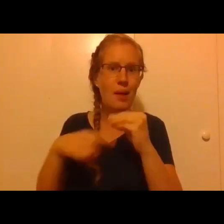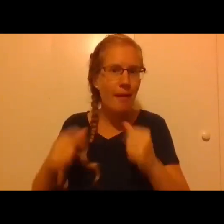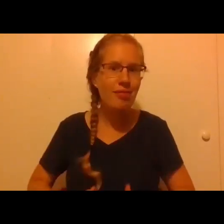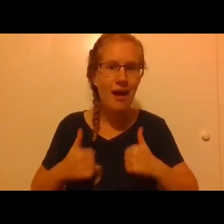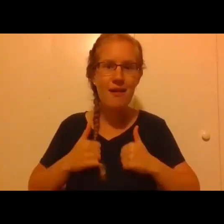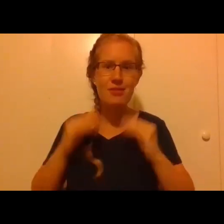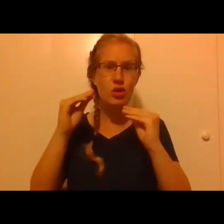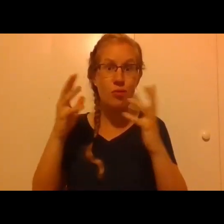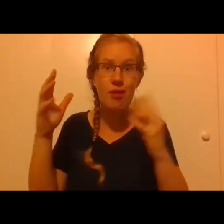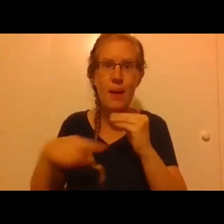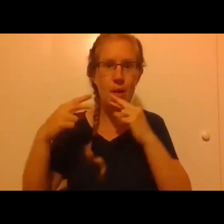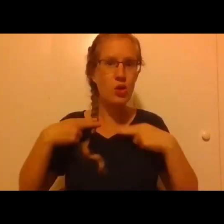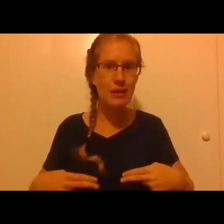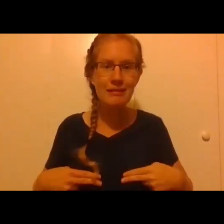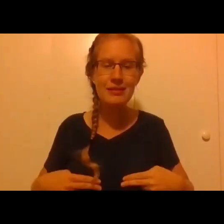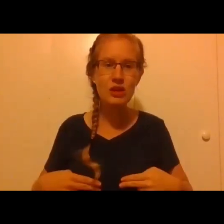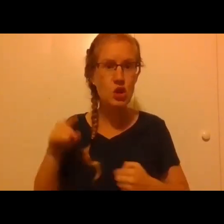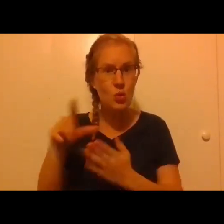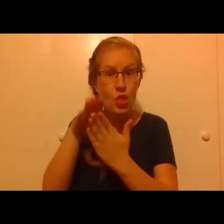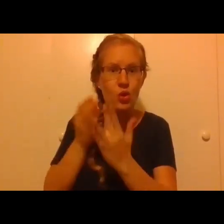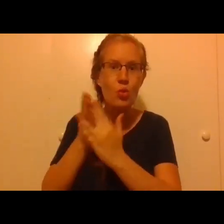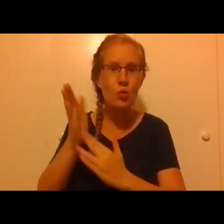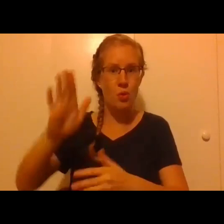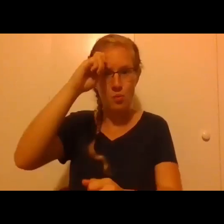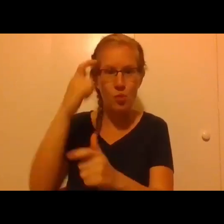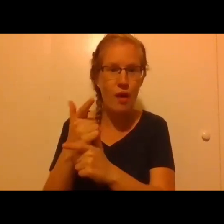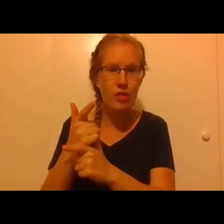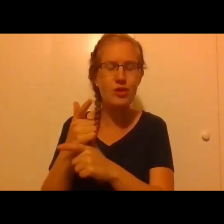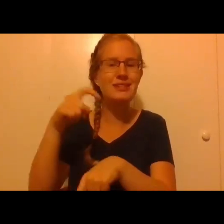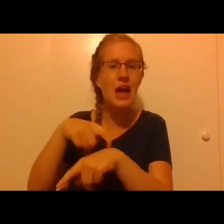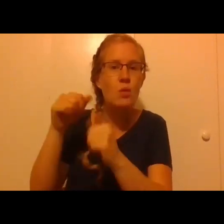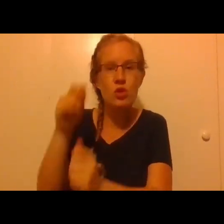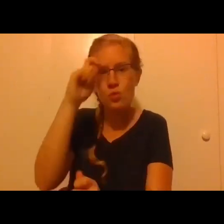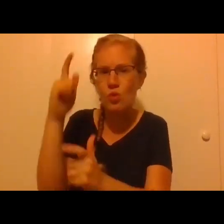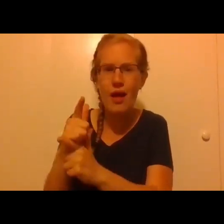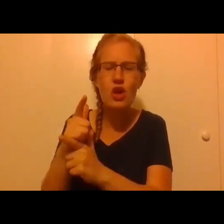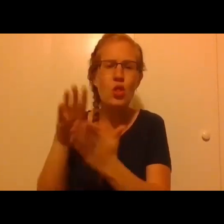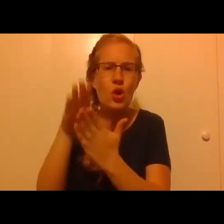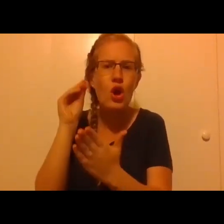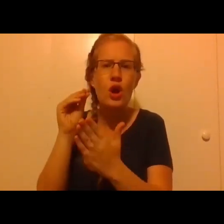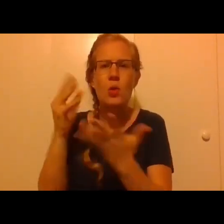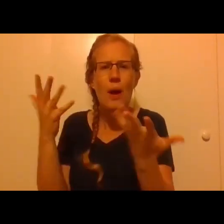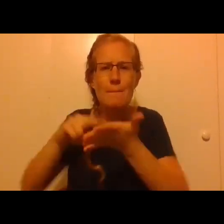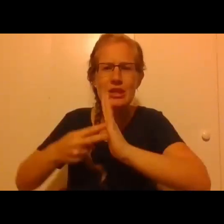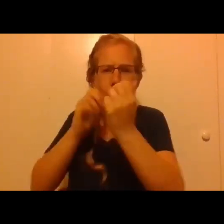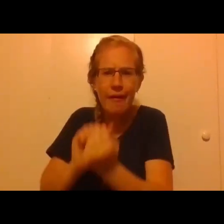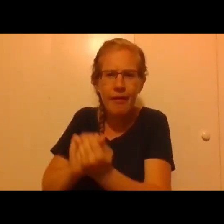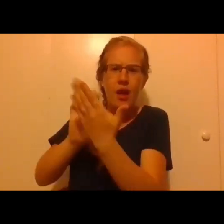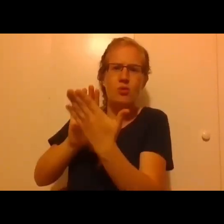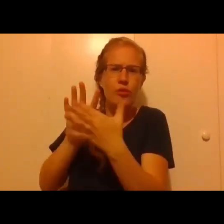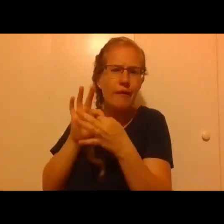lot about humanity. You learned through him and through your time with him what it meant to encounter another human being to be connected